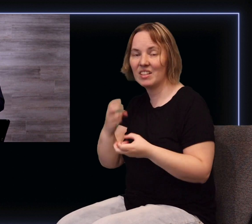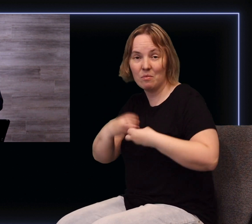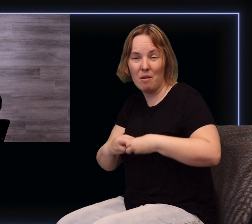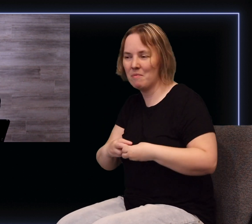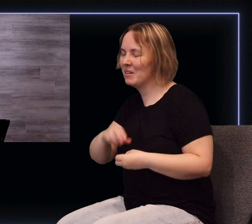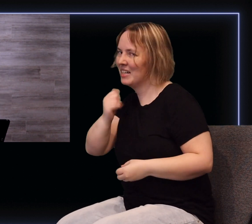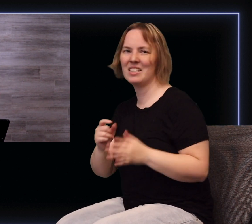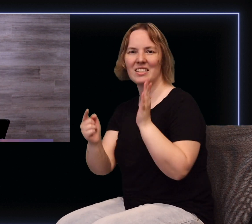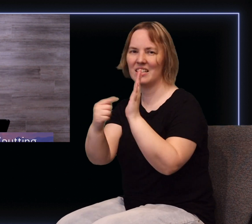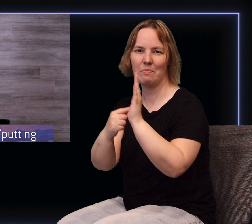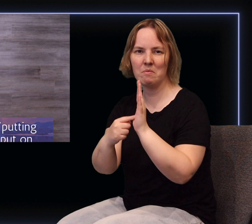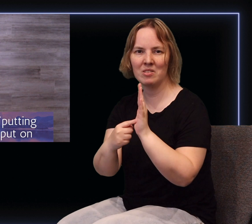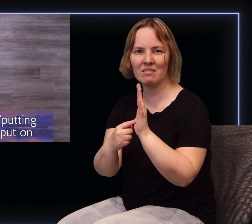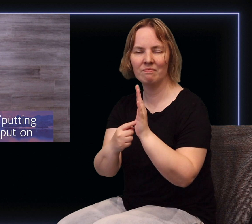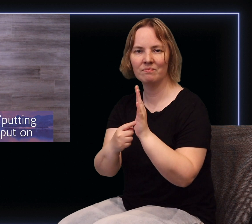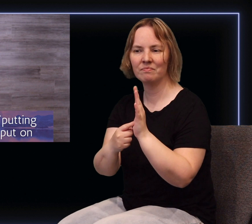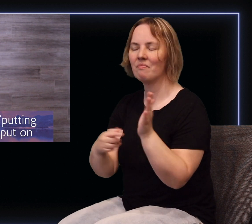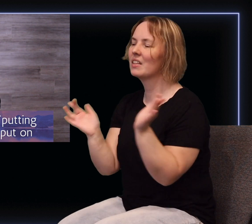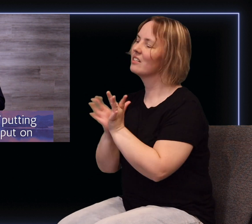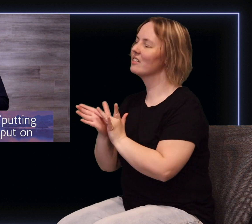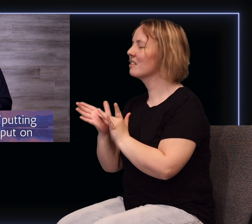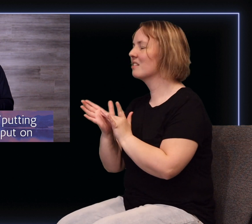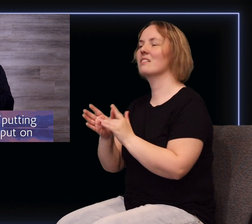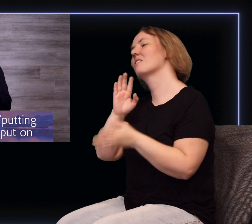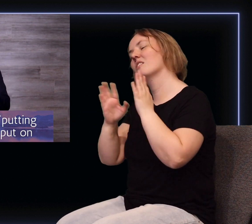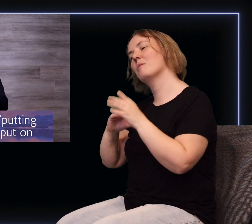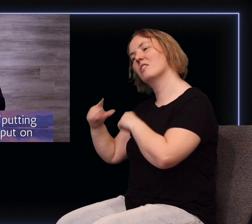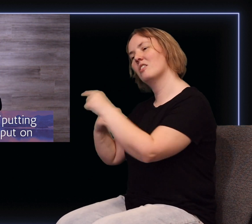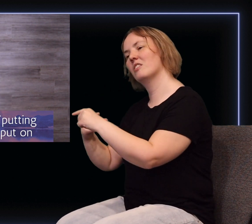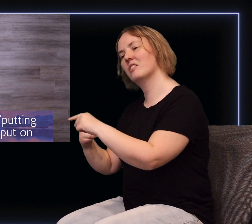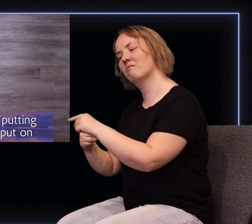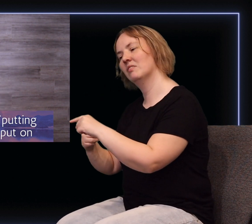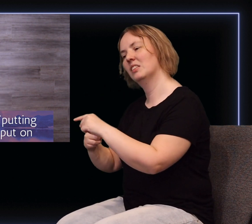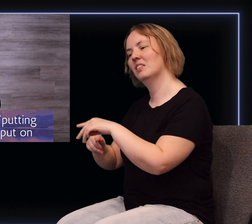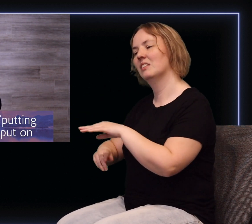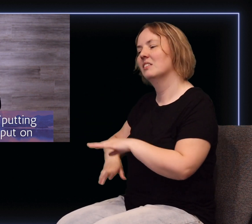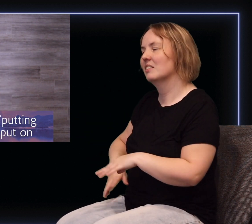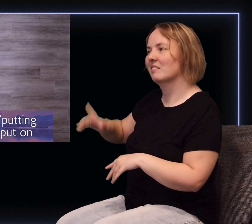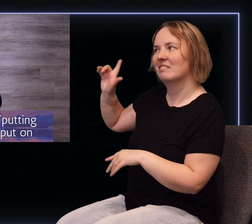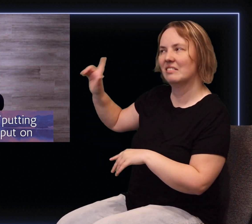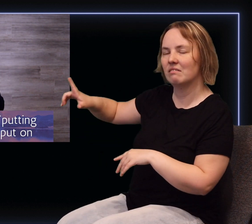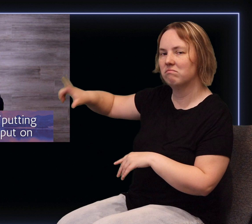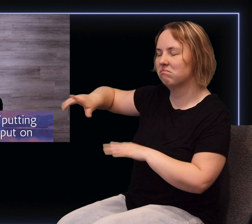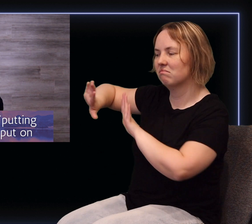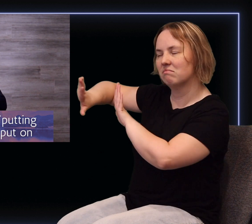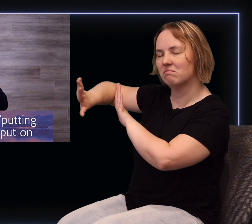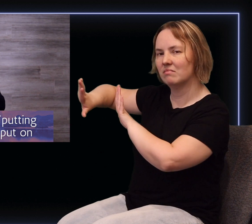Jesus also spoke about a generation that keeps putting off what it is that God wants us to put